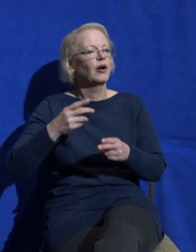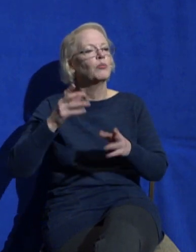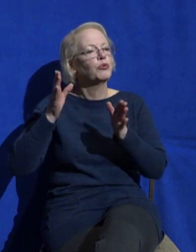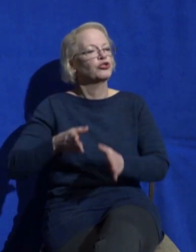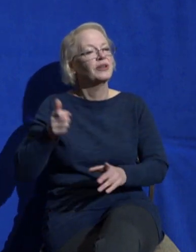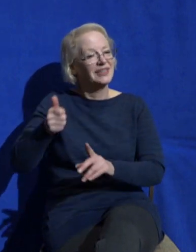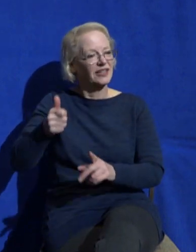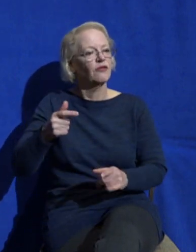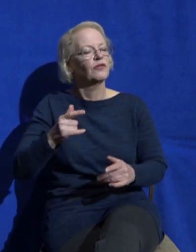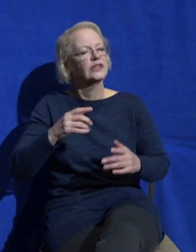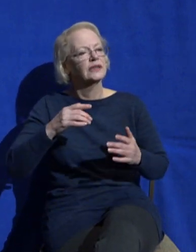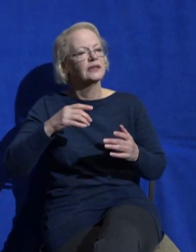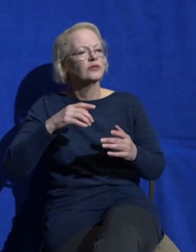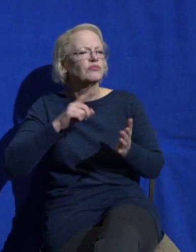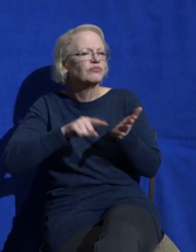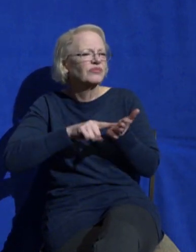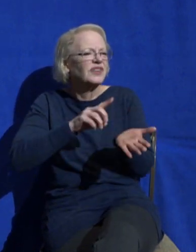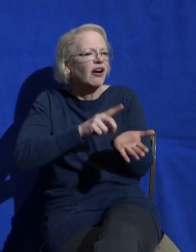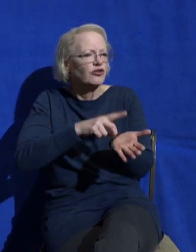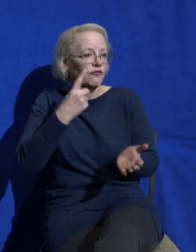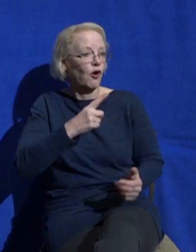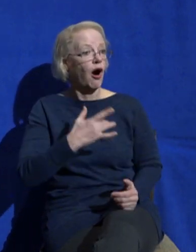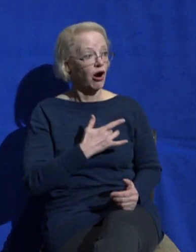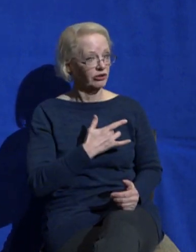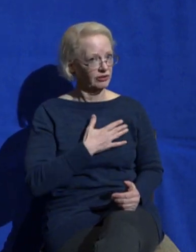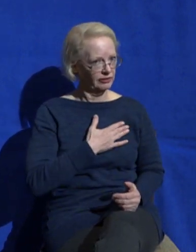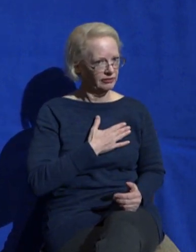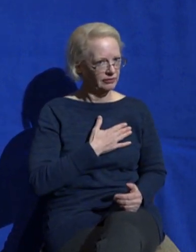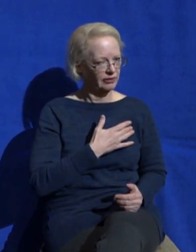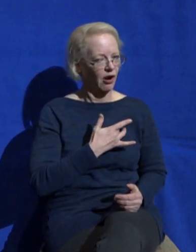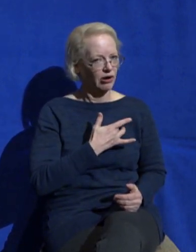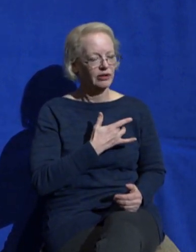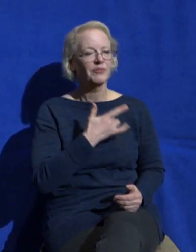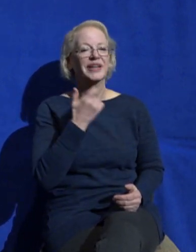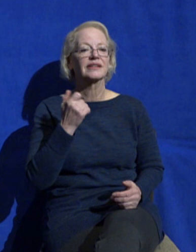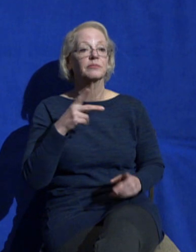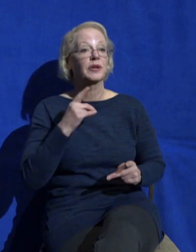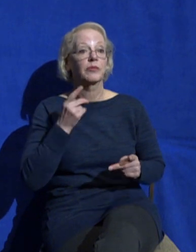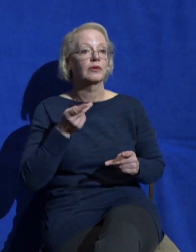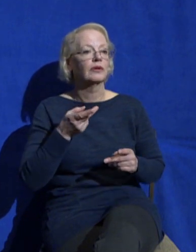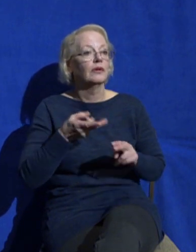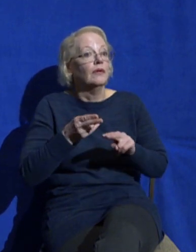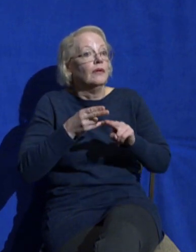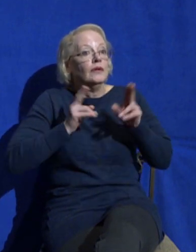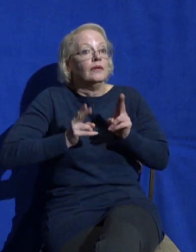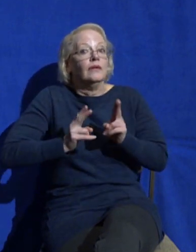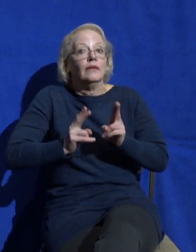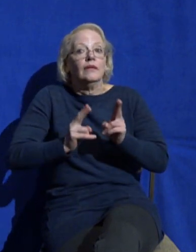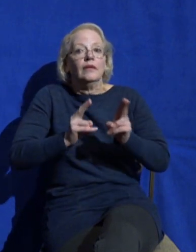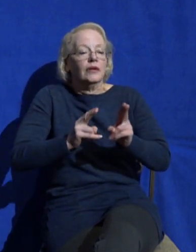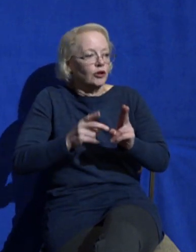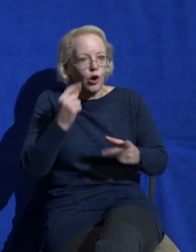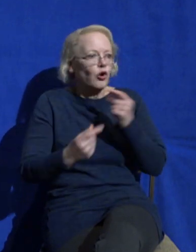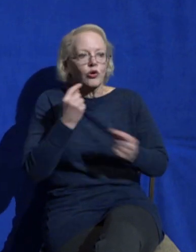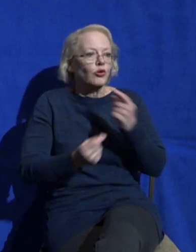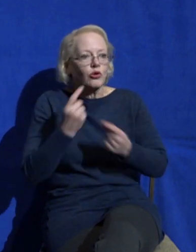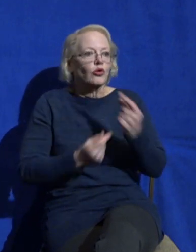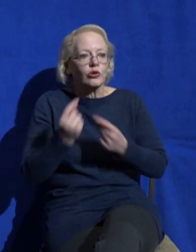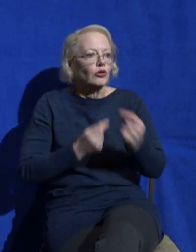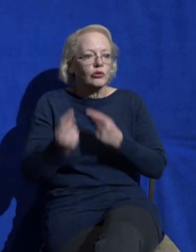1950s. Hurry sickness. It's go, go, go. It's where you always are rushed and you constantly feel